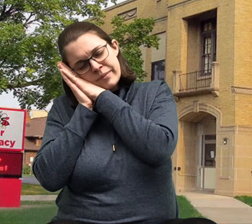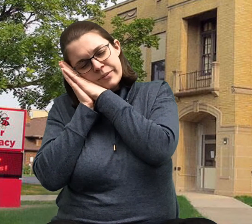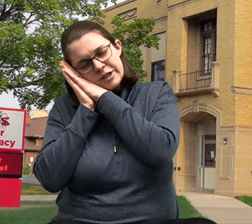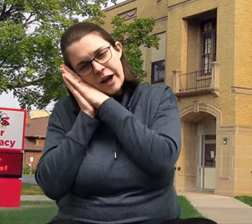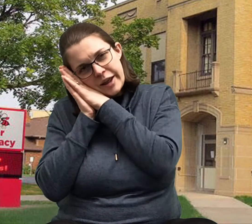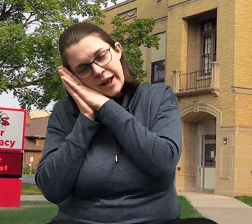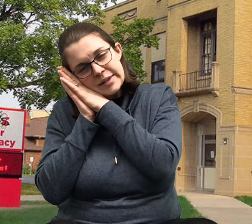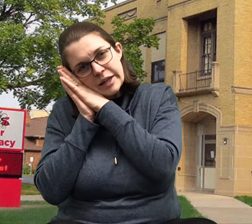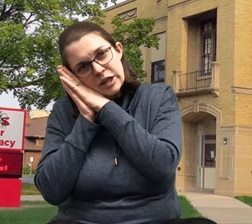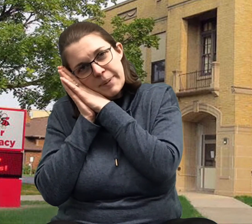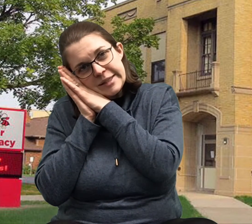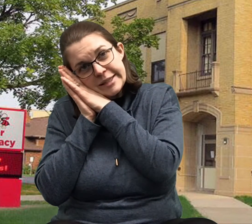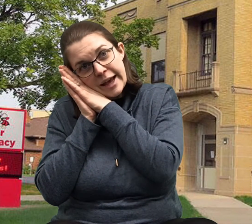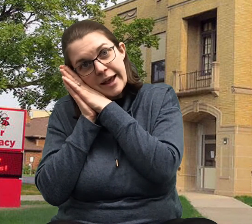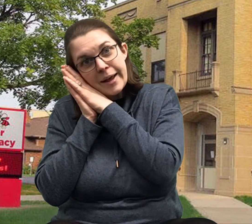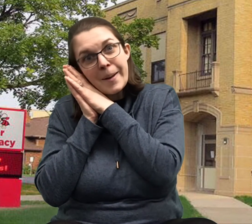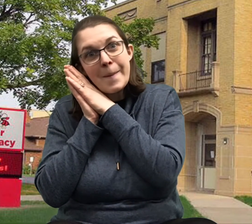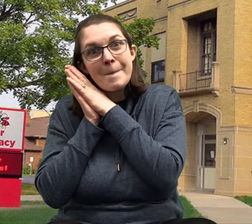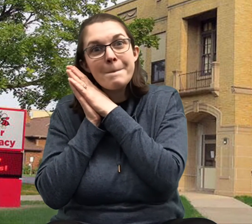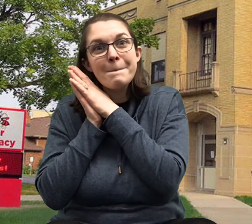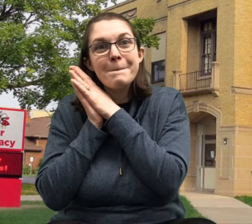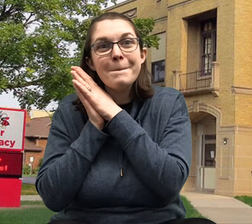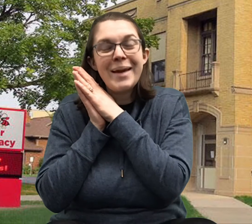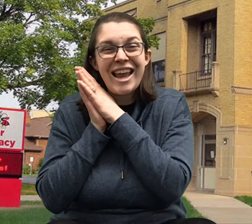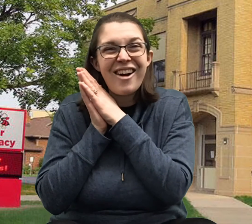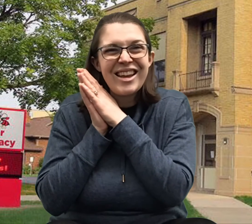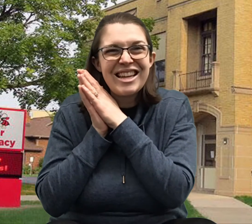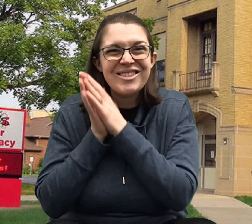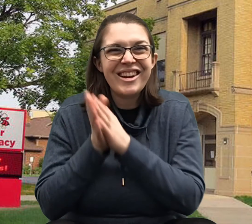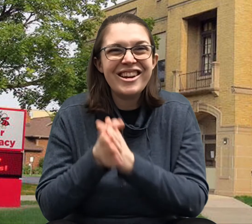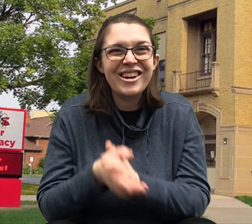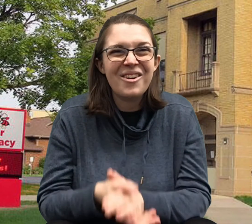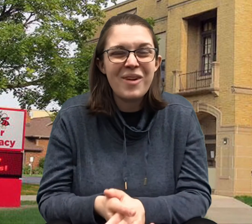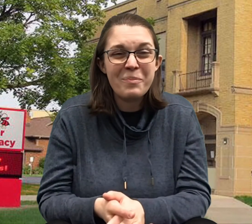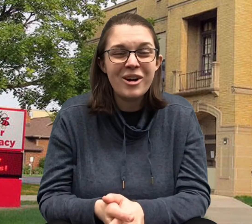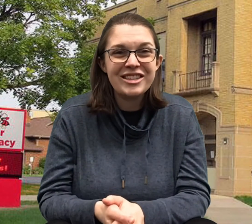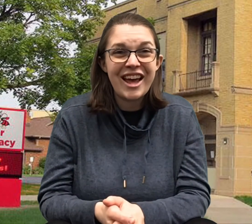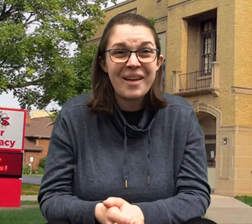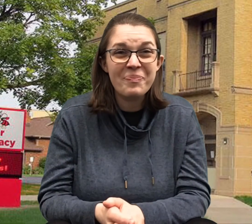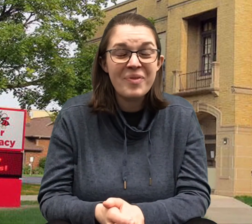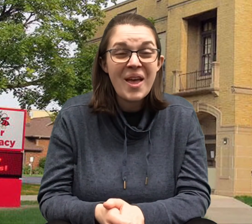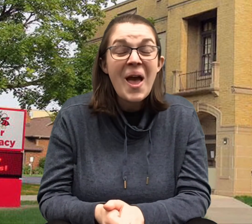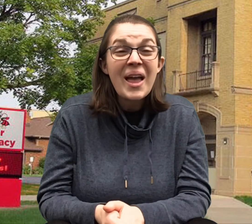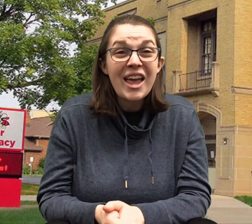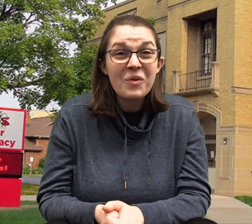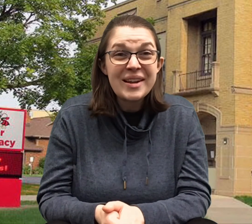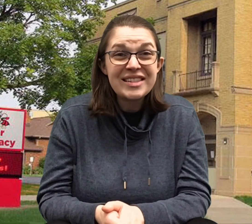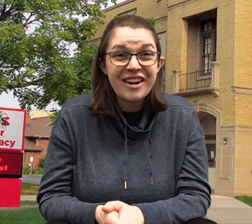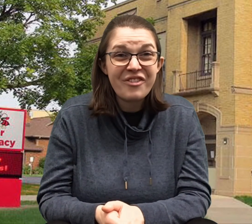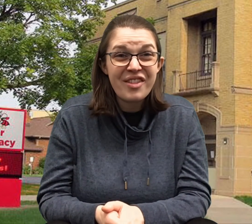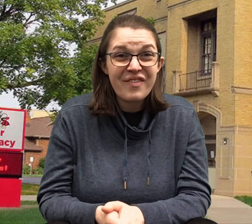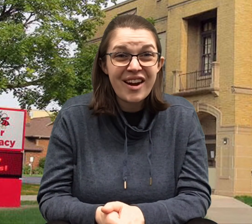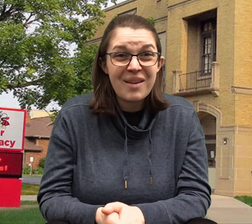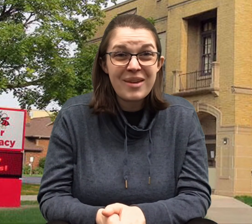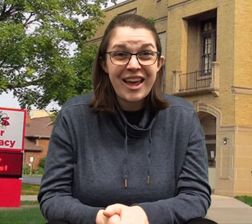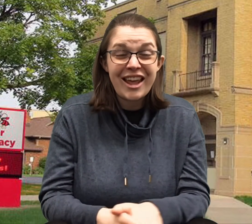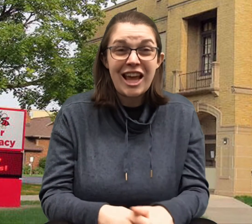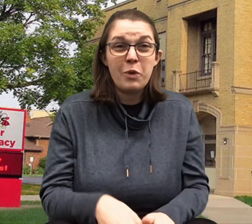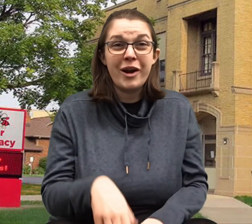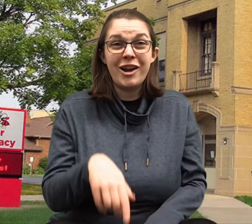Johnny had such a busy day, but now he's ready to go one more time. Can we start from the very beginning and we're gonna go